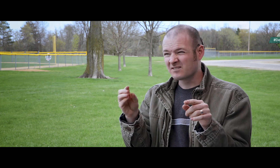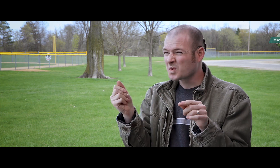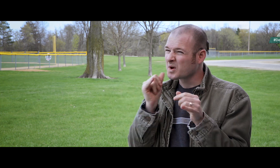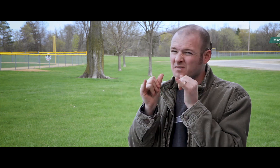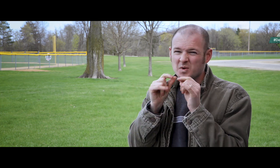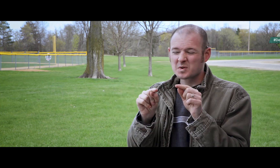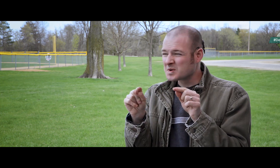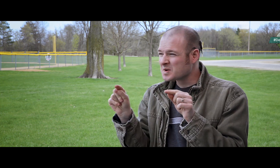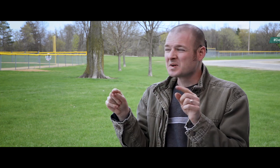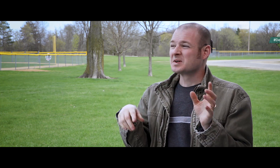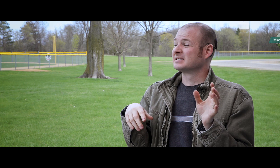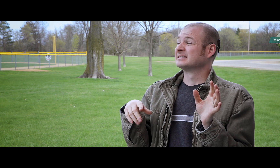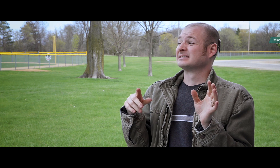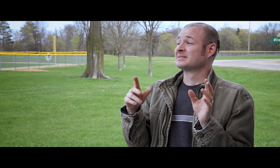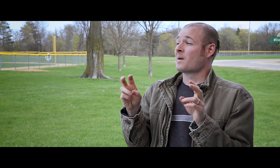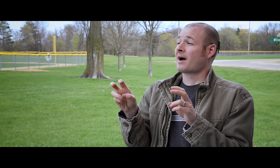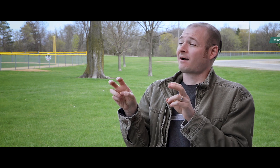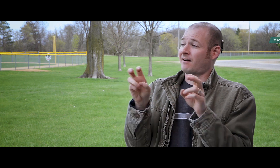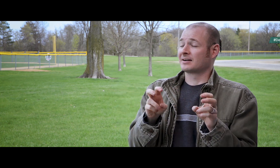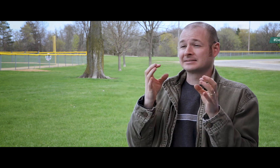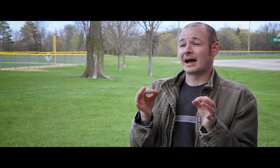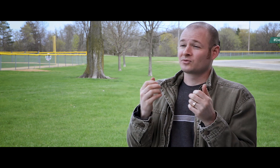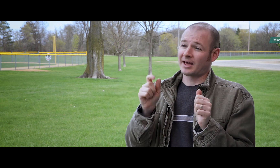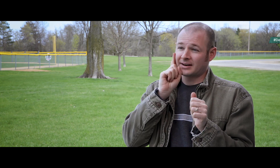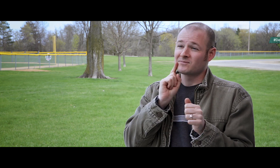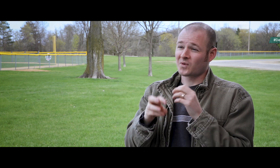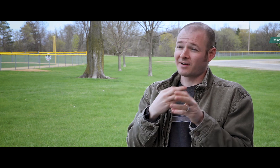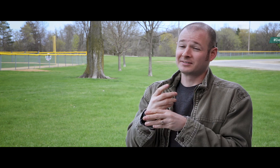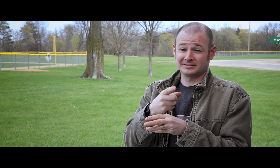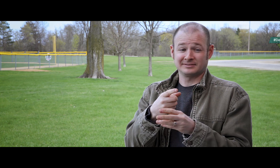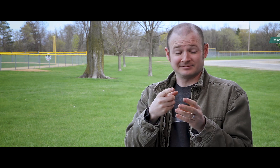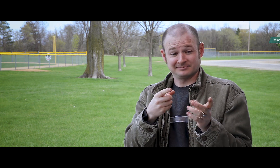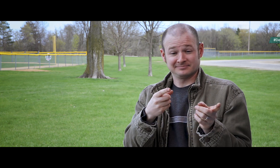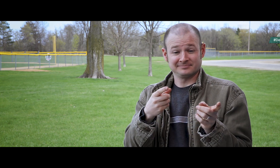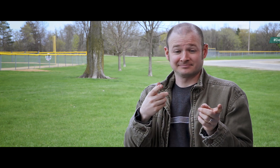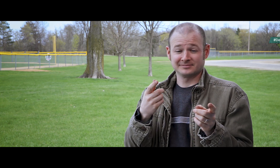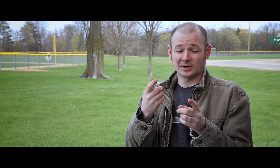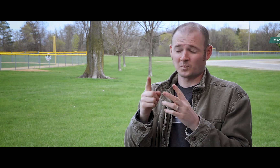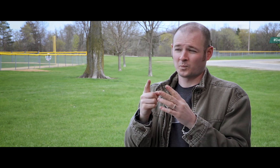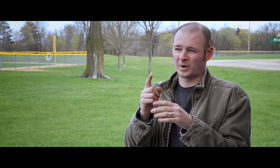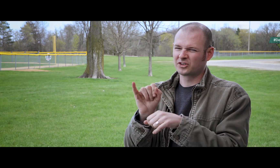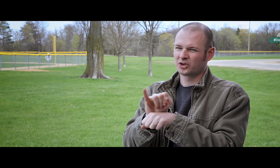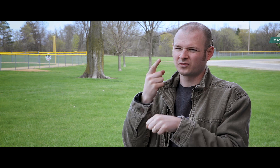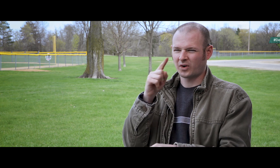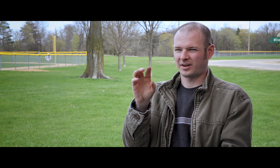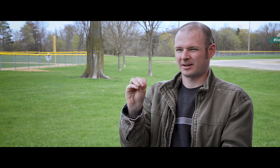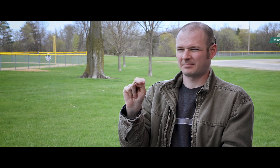I only got a few interviews. Nothing panned out, so I decided to try to apply to deaf-related jobs. I applied for an